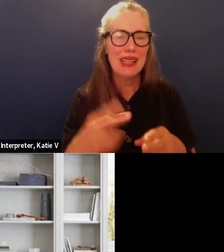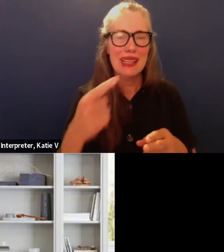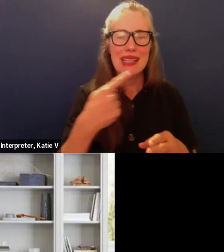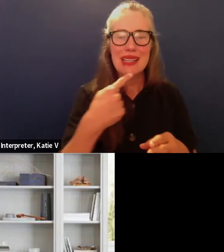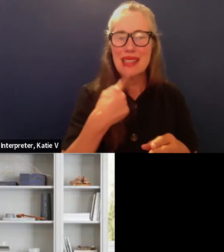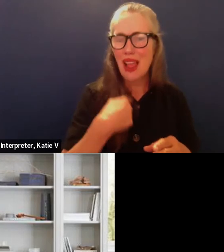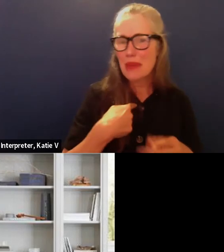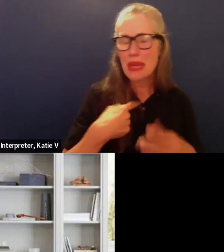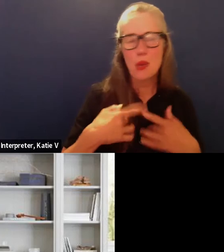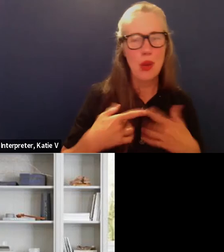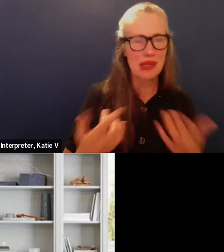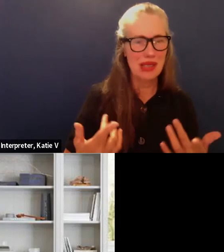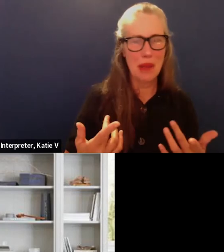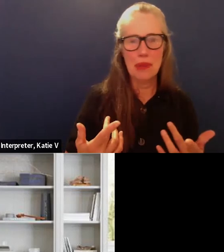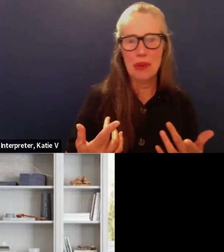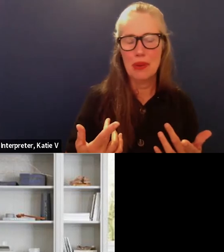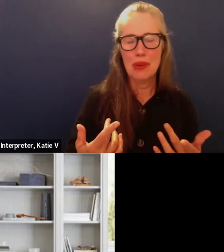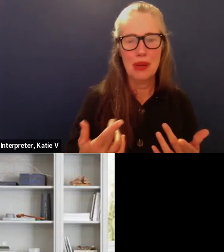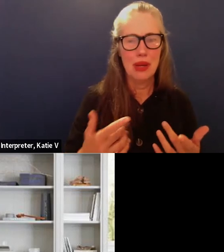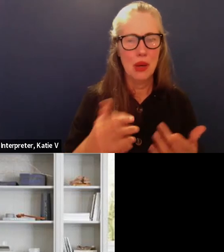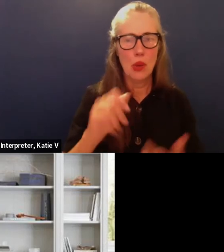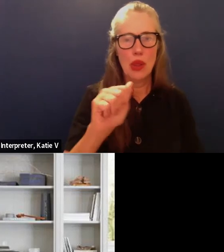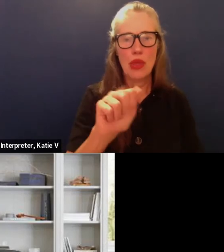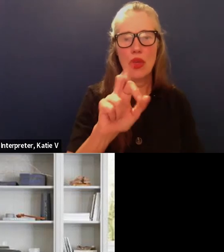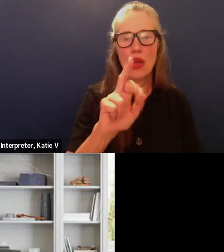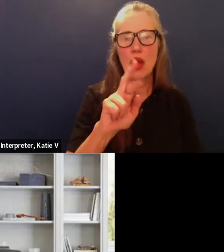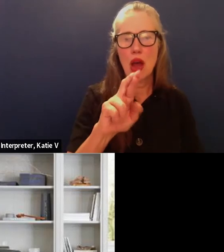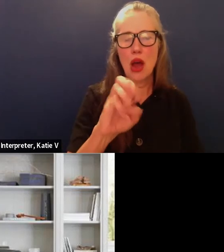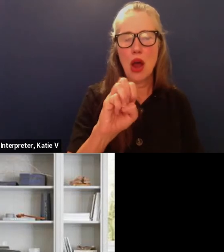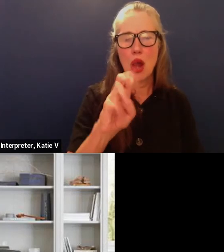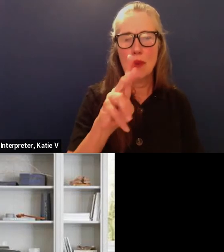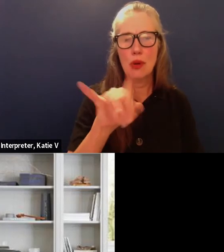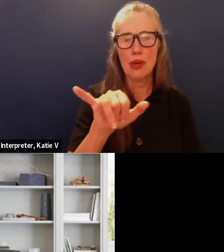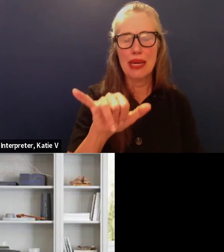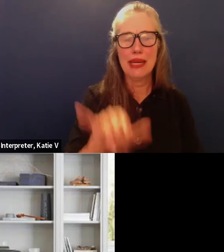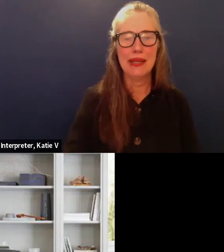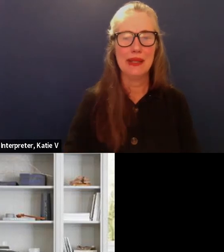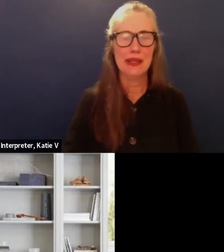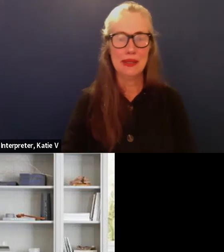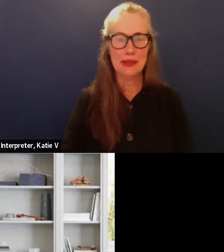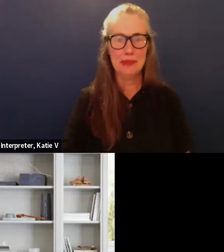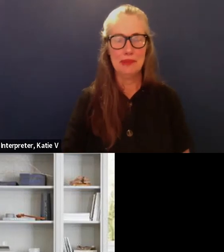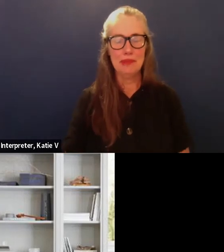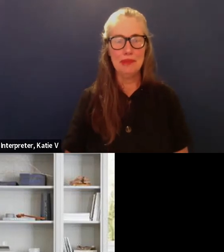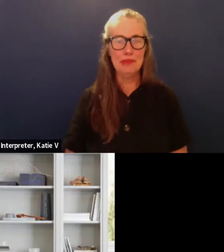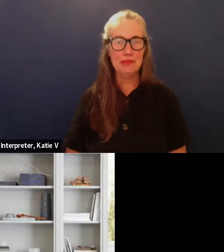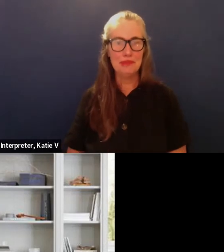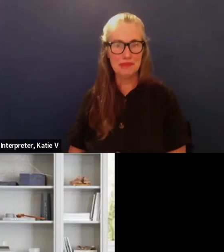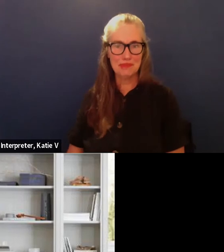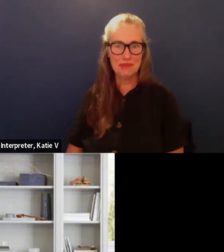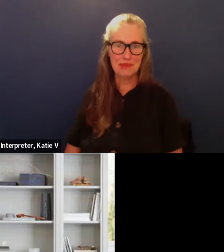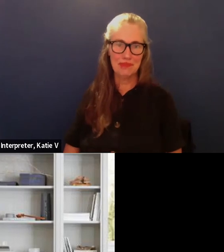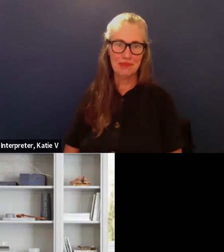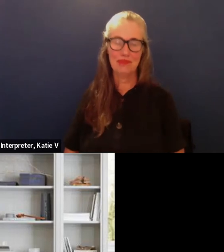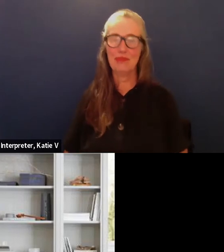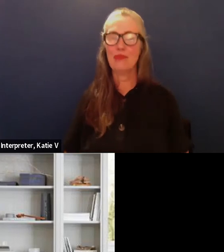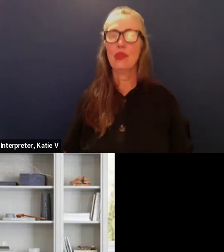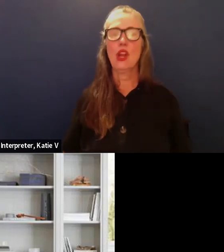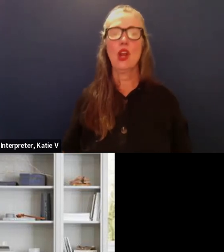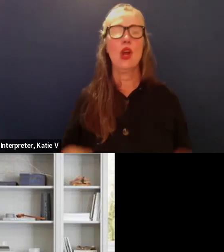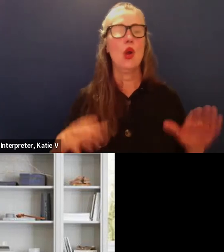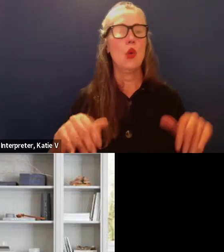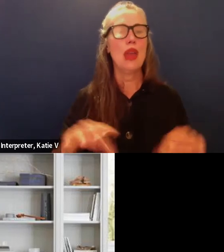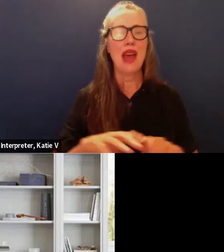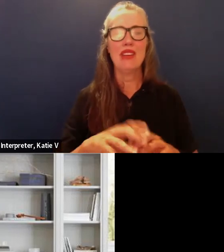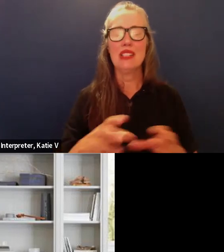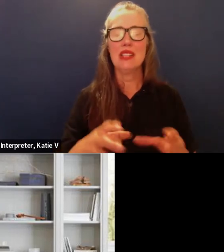get asked from time to time sort of what's going on with the armory? Right. Right. So right now we haven't done a lot of